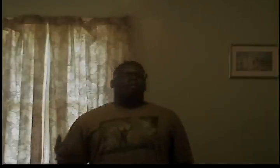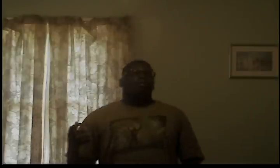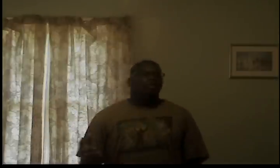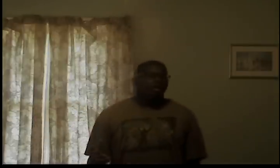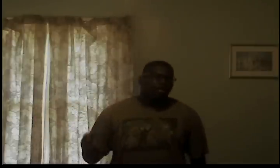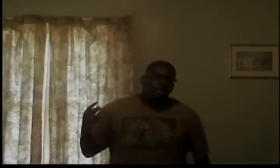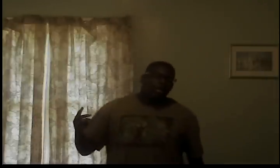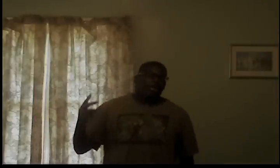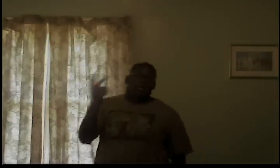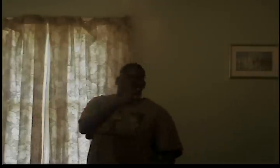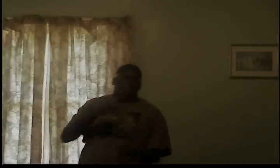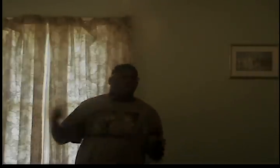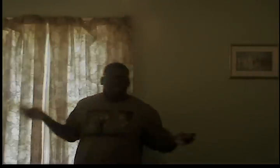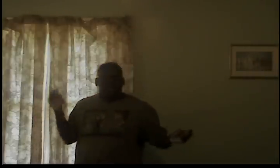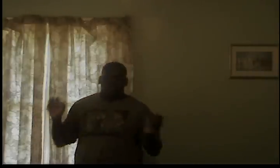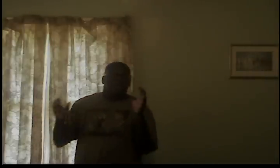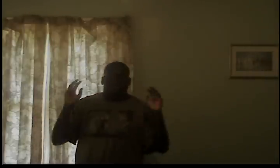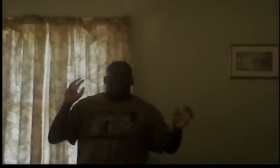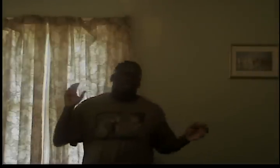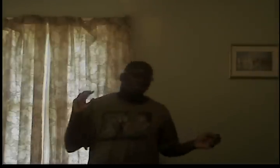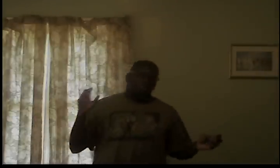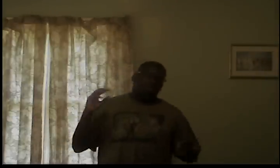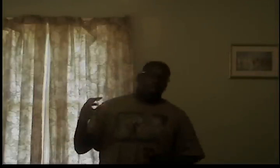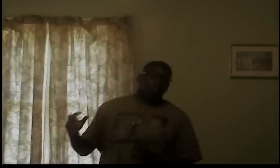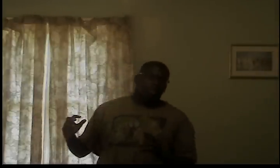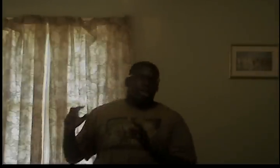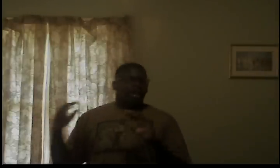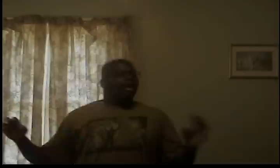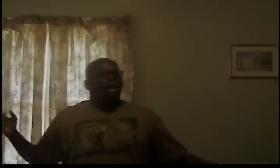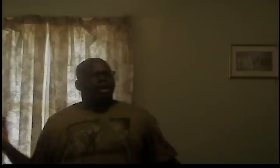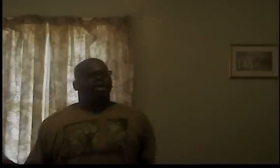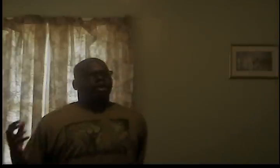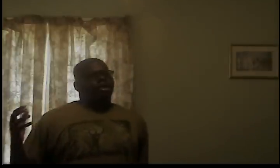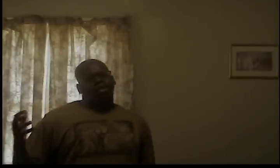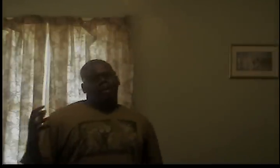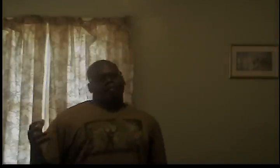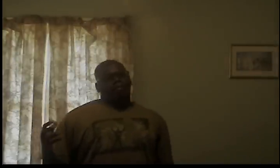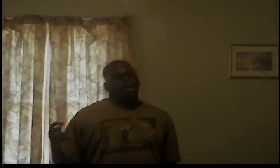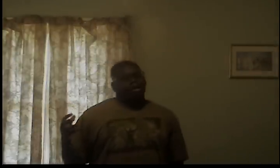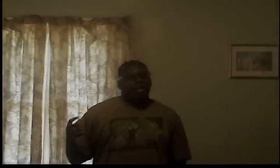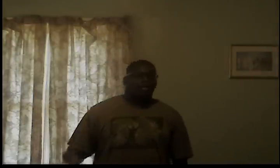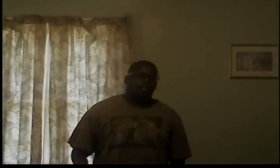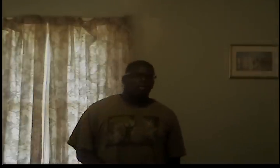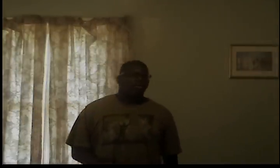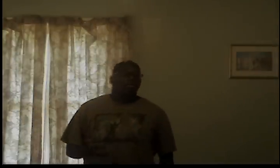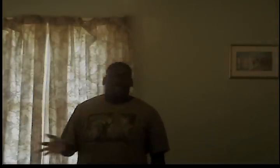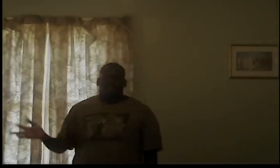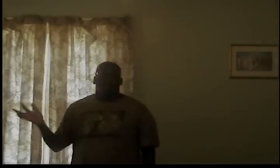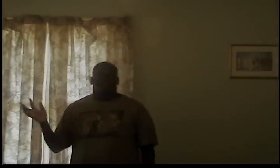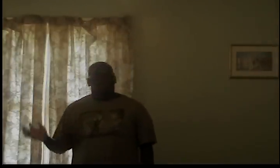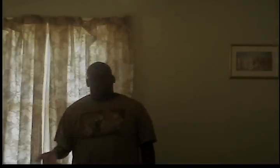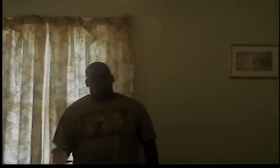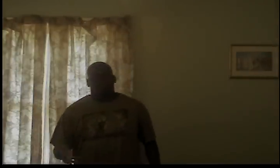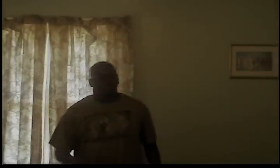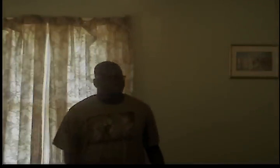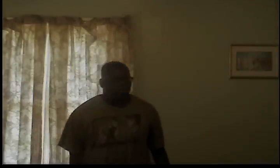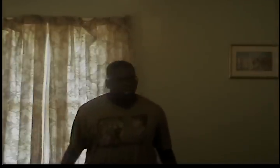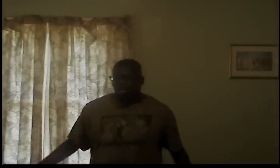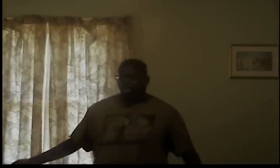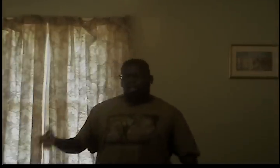for one second that has nothing to do with the school so the school shouldn't have I hate that shit about how they have control of your myspace or your Facebook or your Twitter or all the